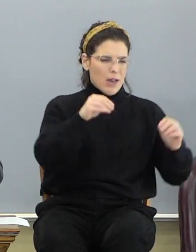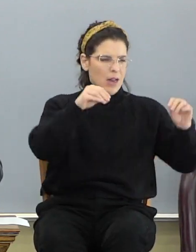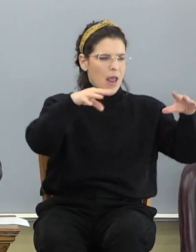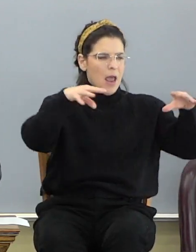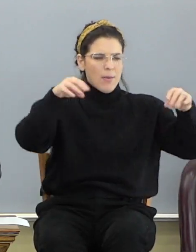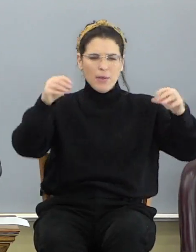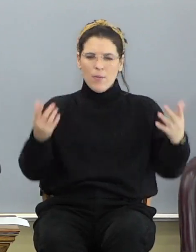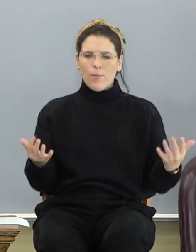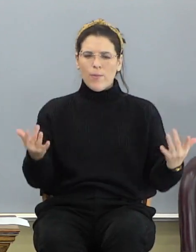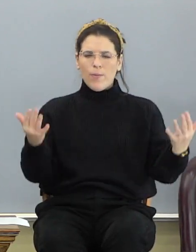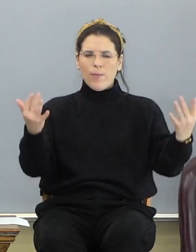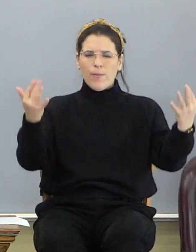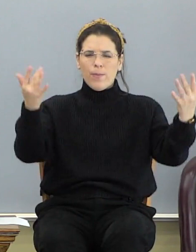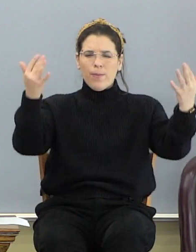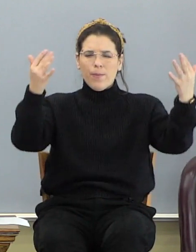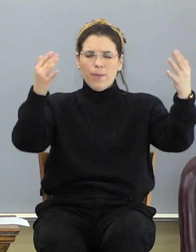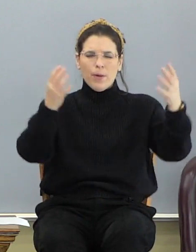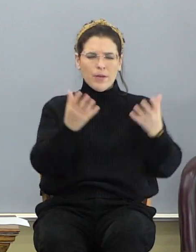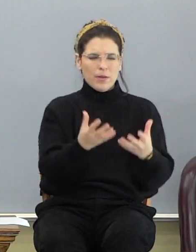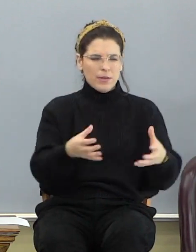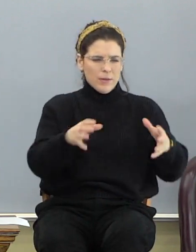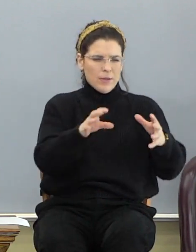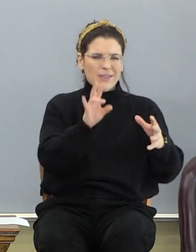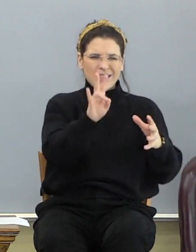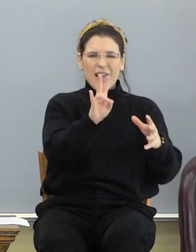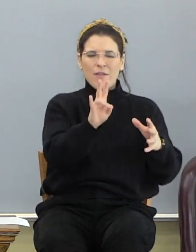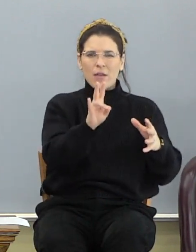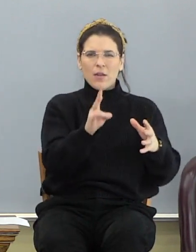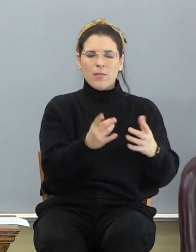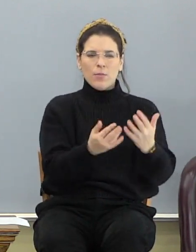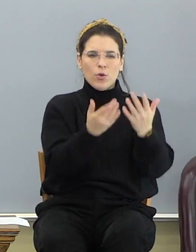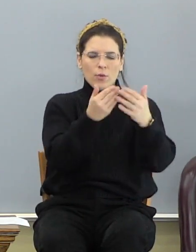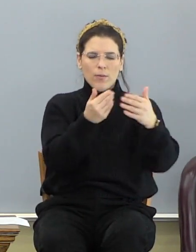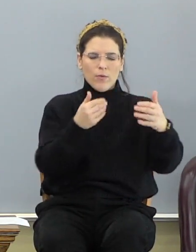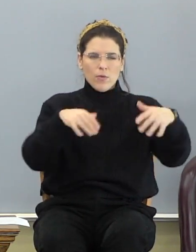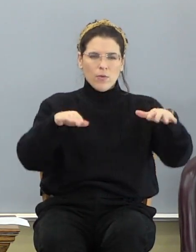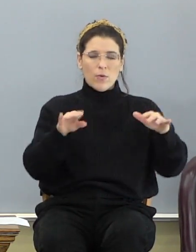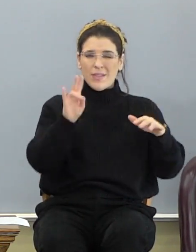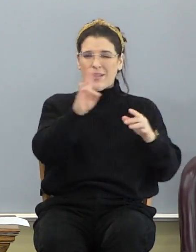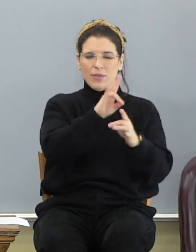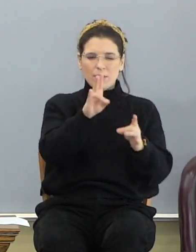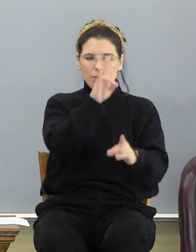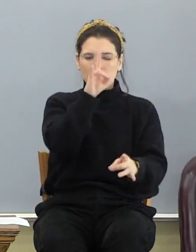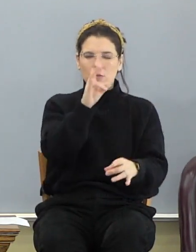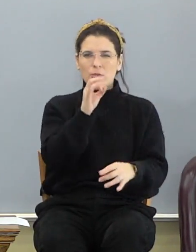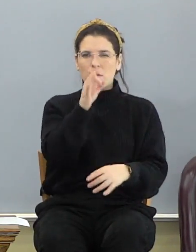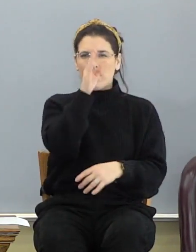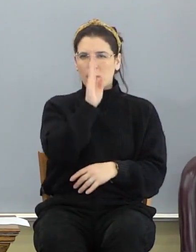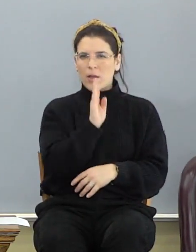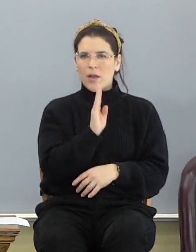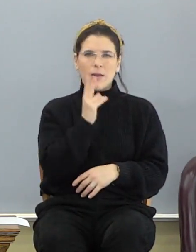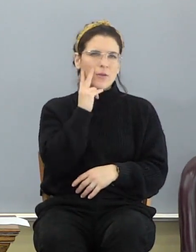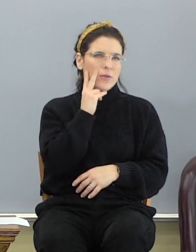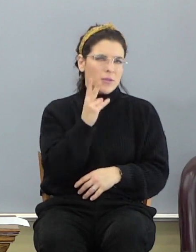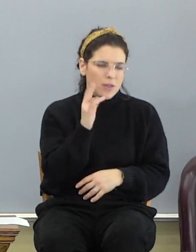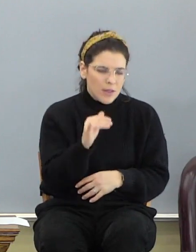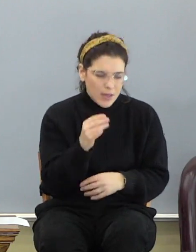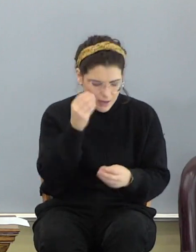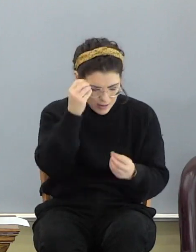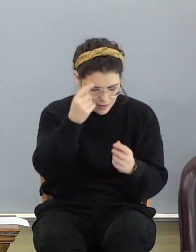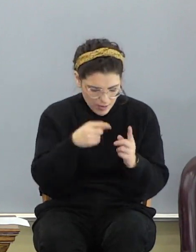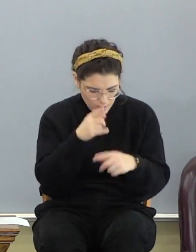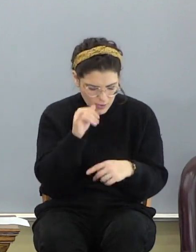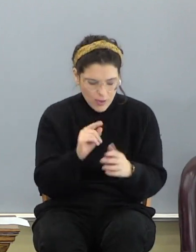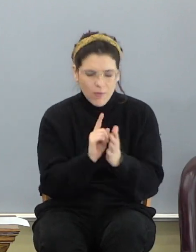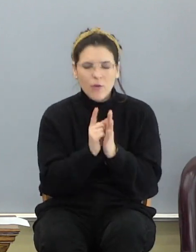fire burning before the throne. And there was the seven spirits of God. Now just look at that and think about that for a